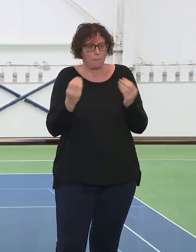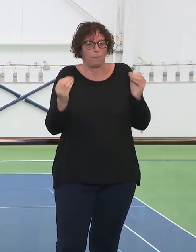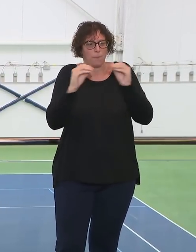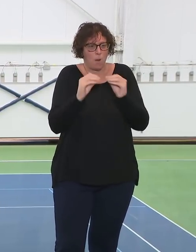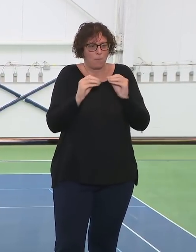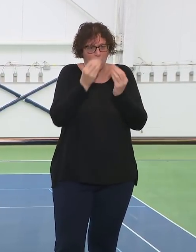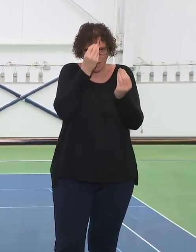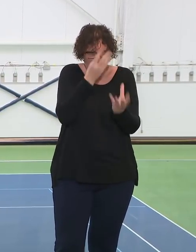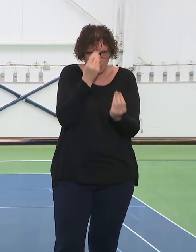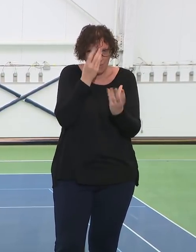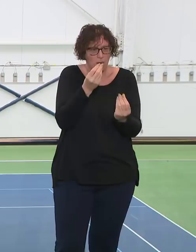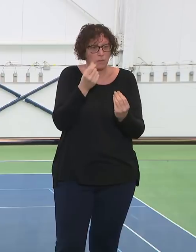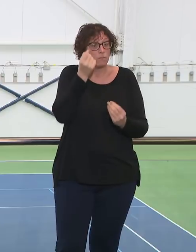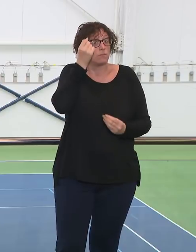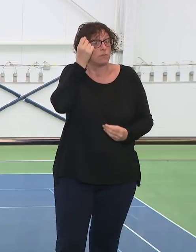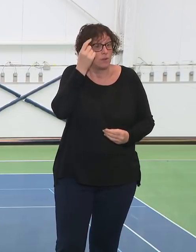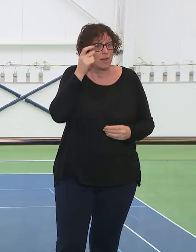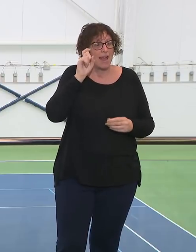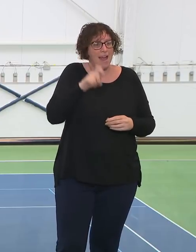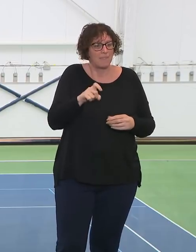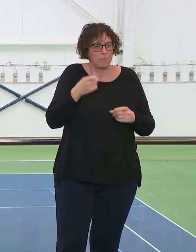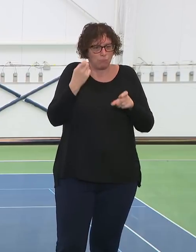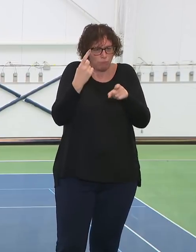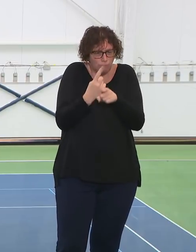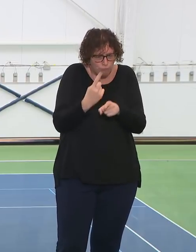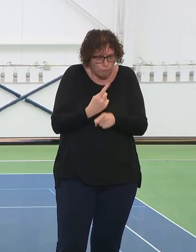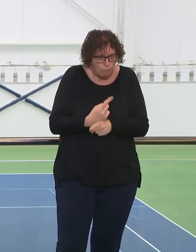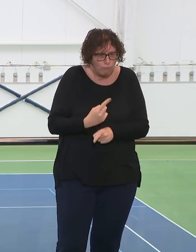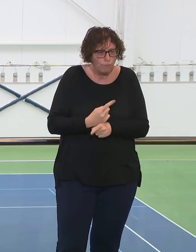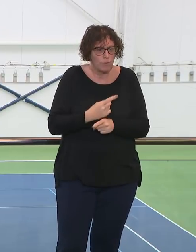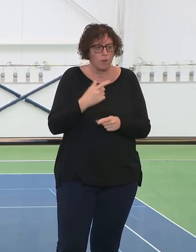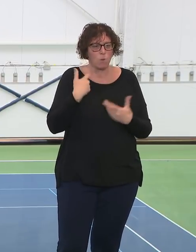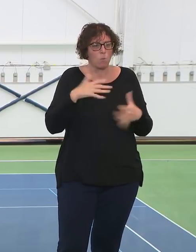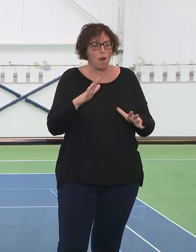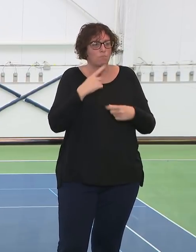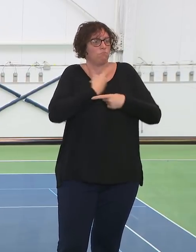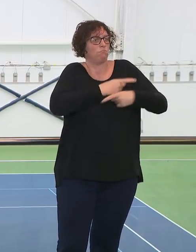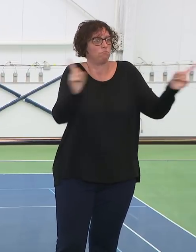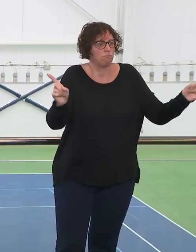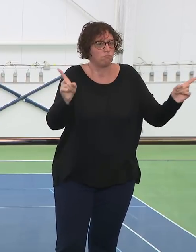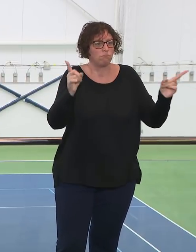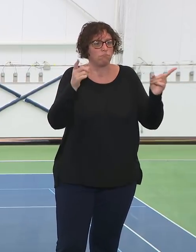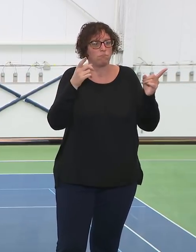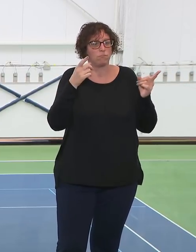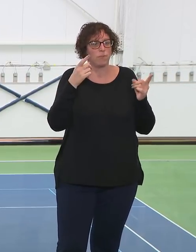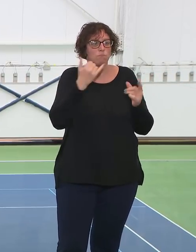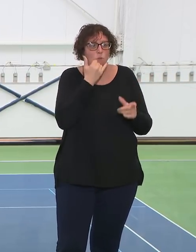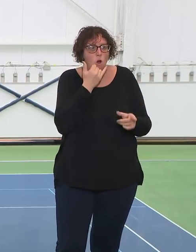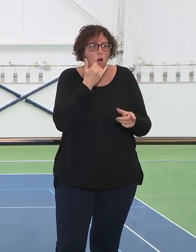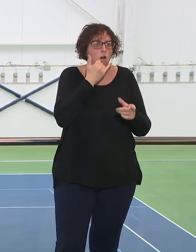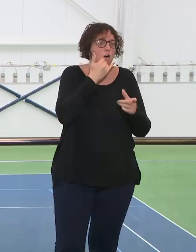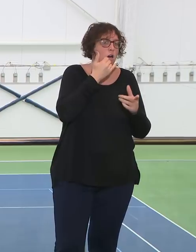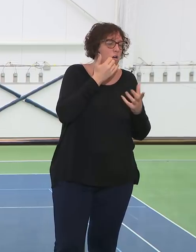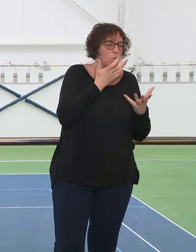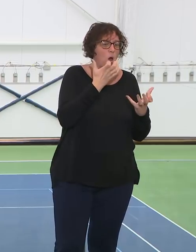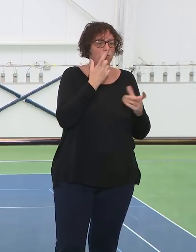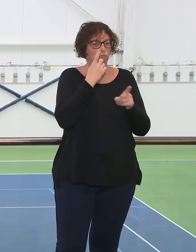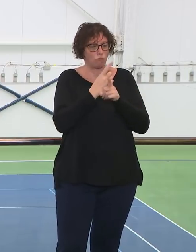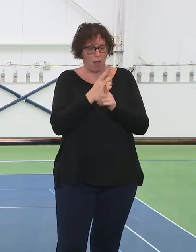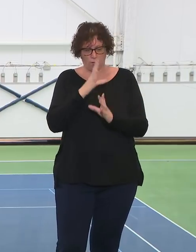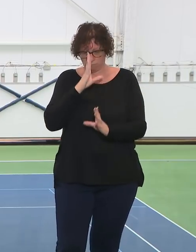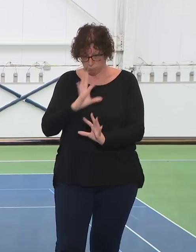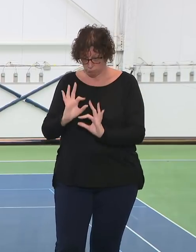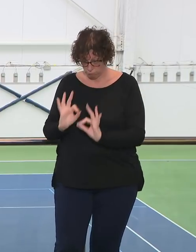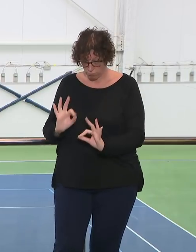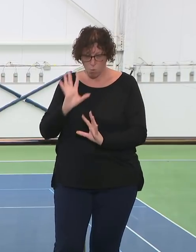feel comfortable that in releasing it publicly, you would scrub it and find it to be scrupulously consistent. That's what I want to get us to the point of. It's been, as you can imagine,